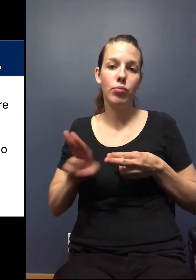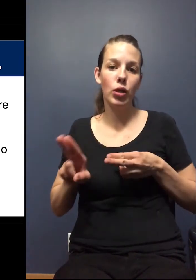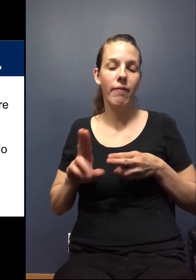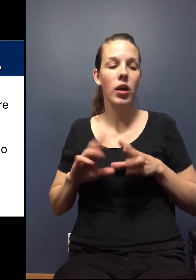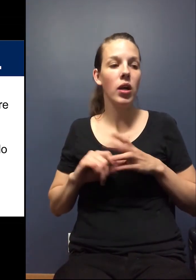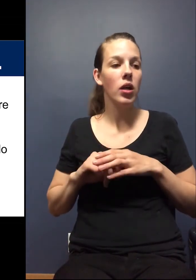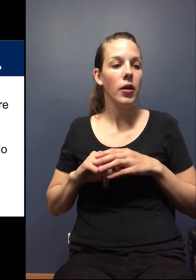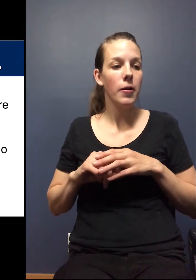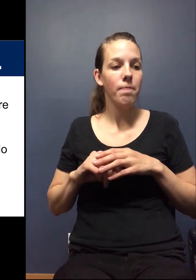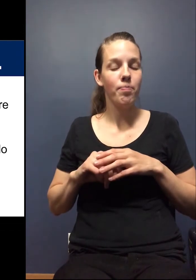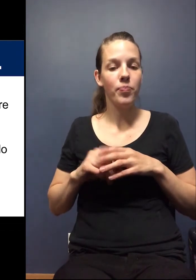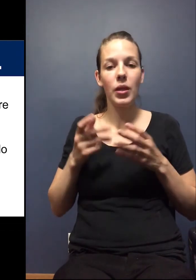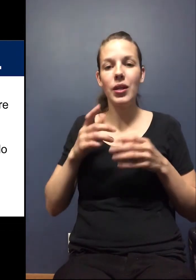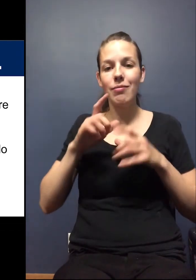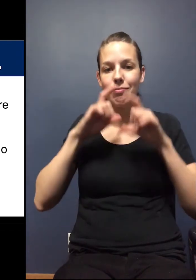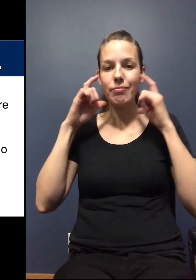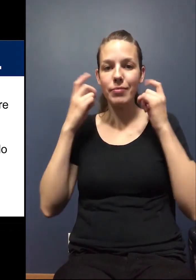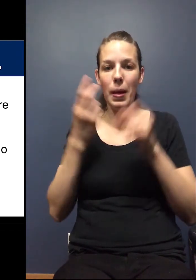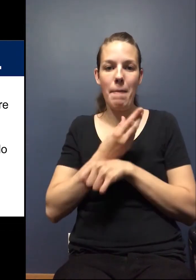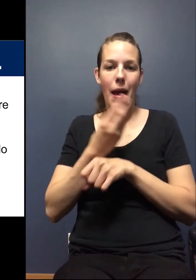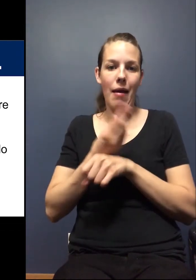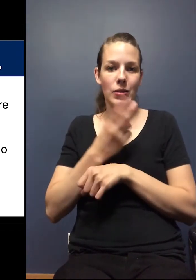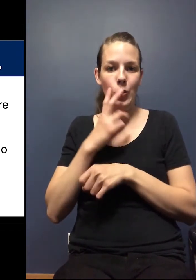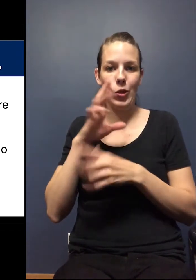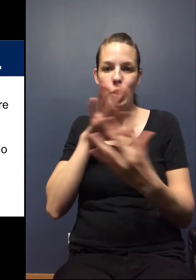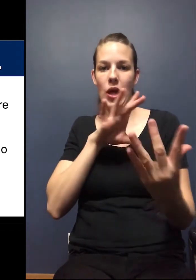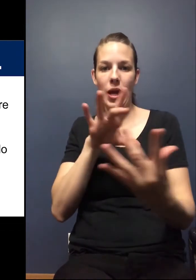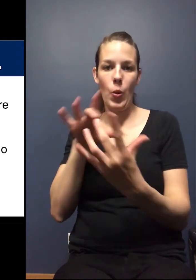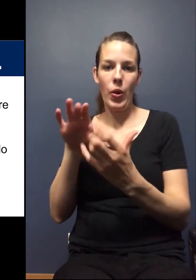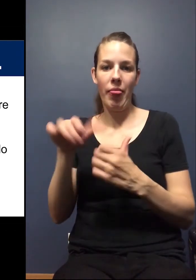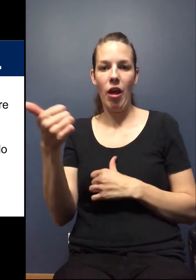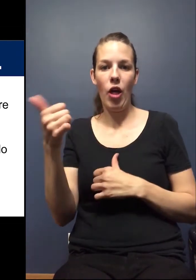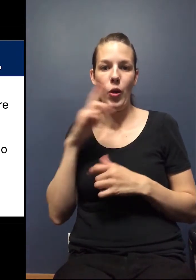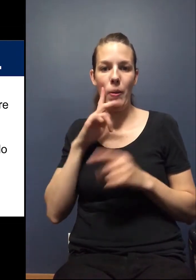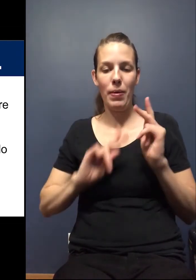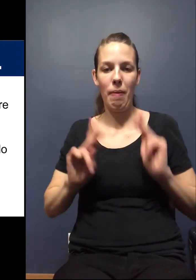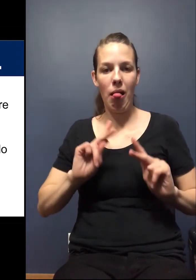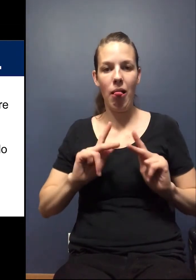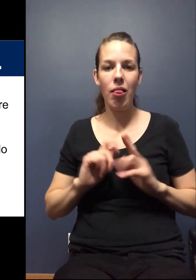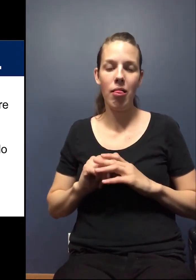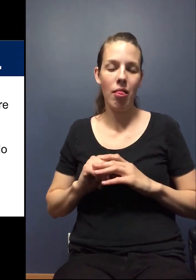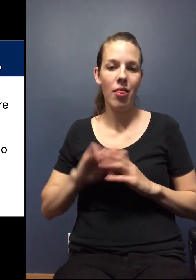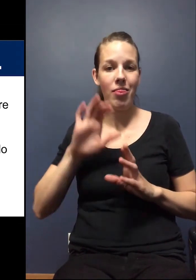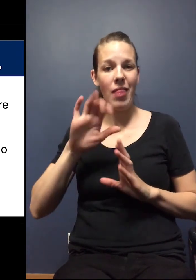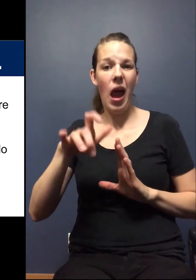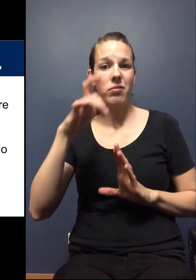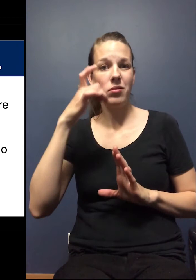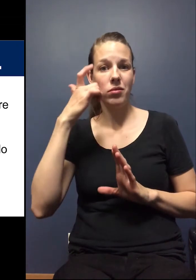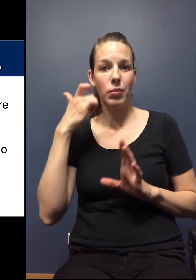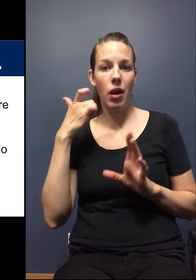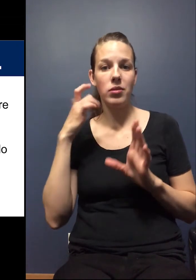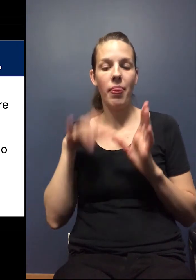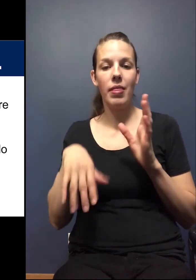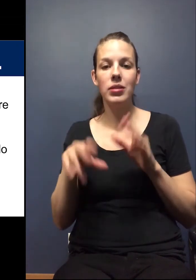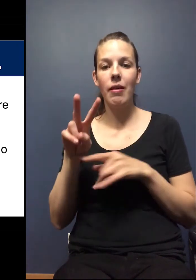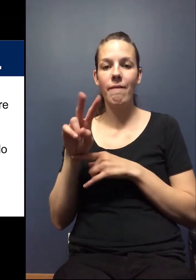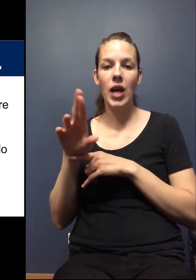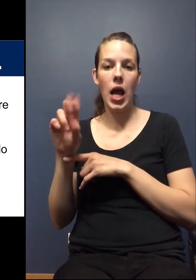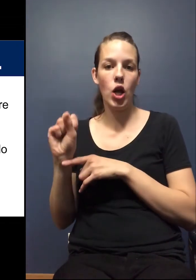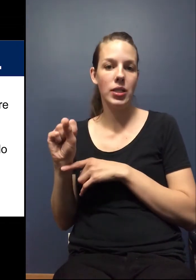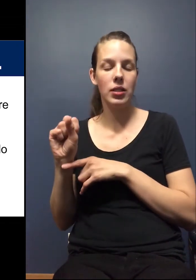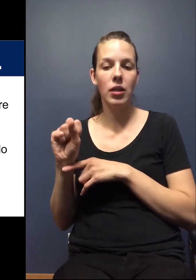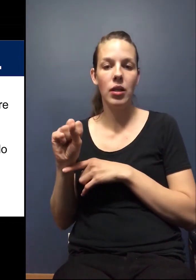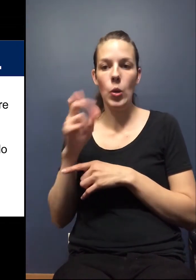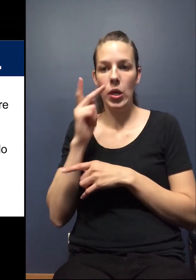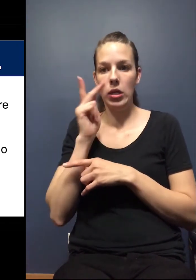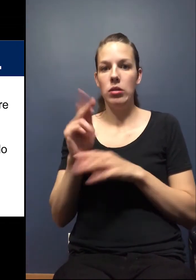you should wear a mask when you're going to be in contact with other people. Um, and that's because this virus is such that we